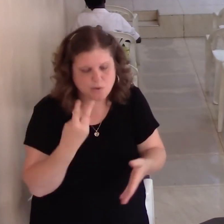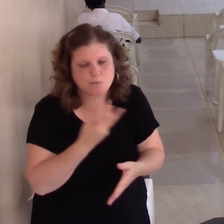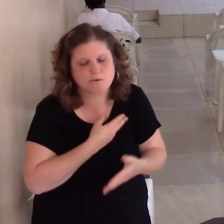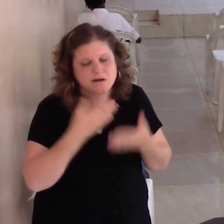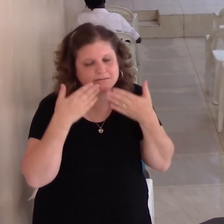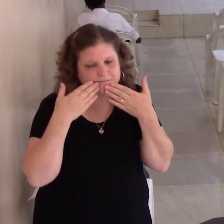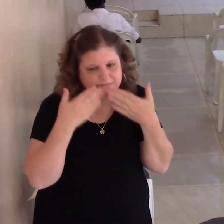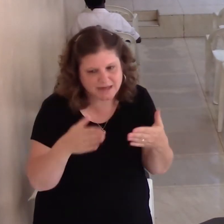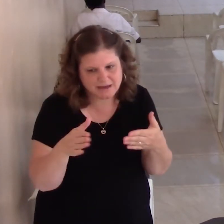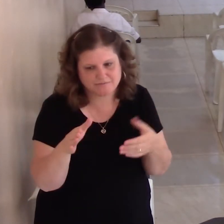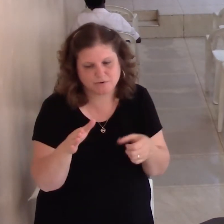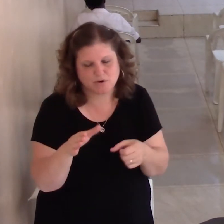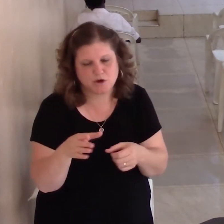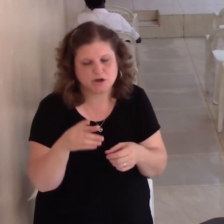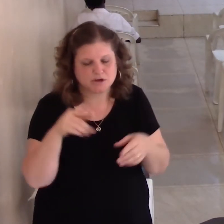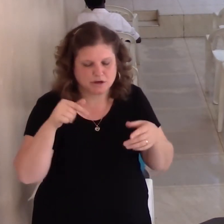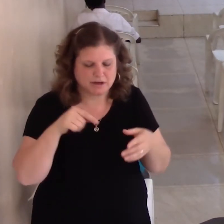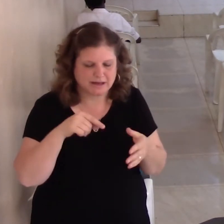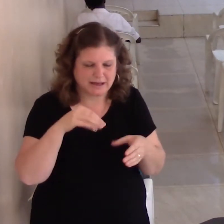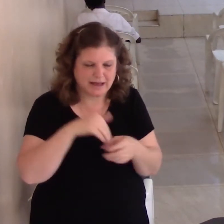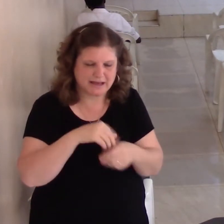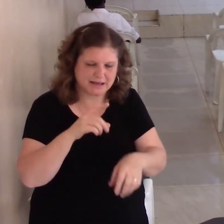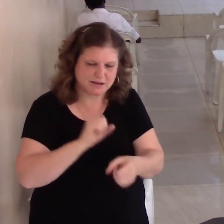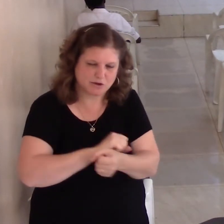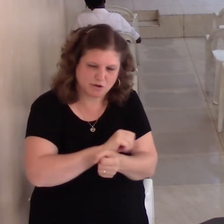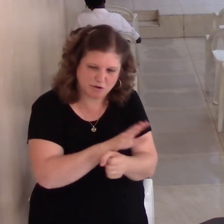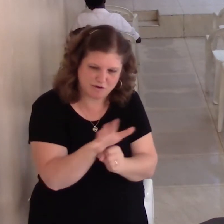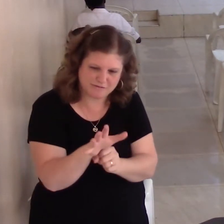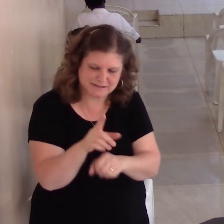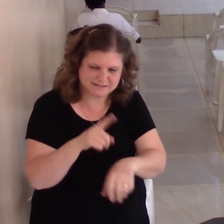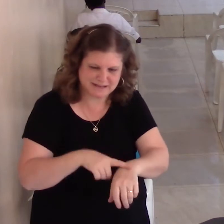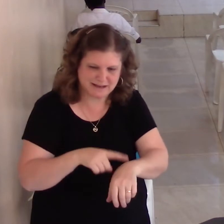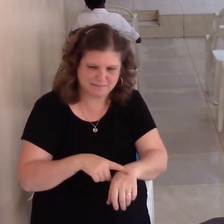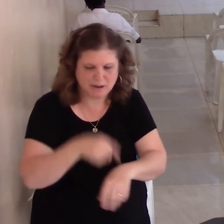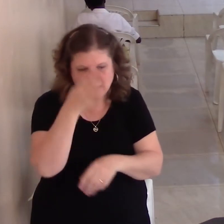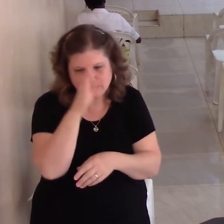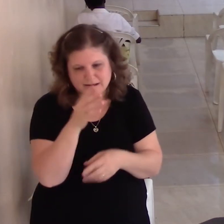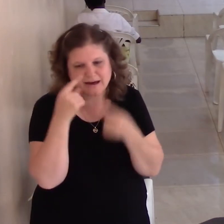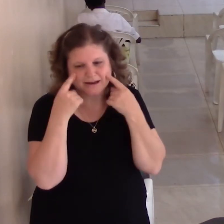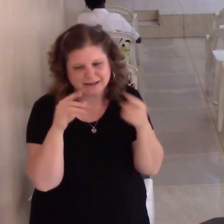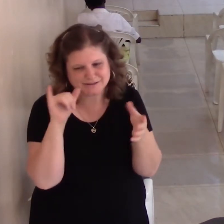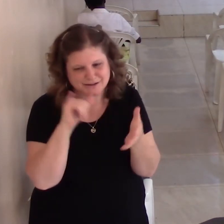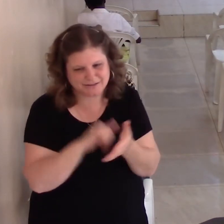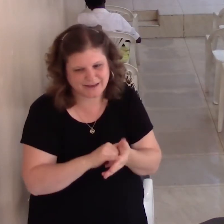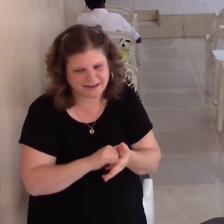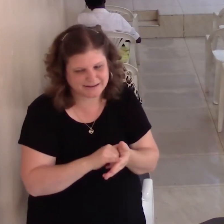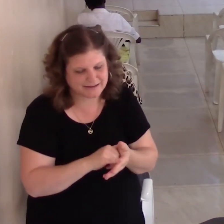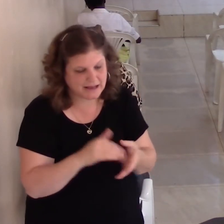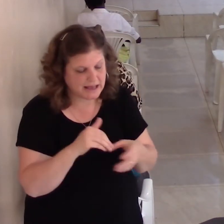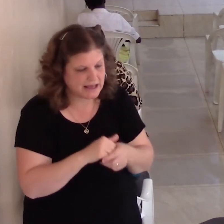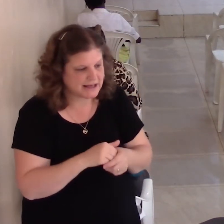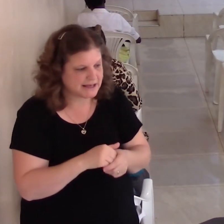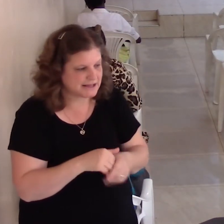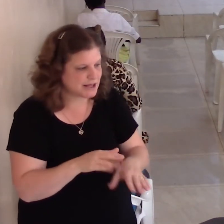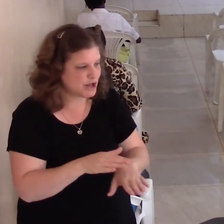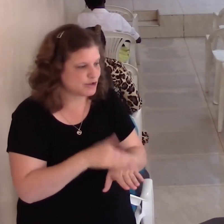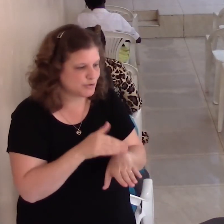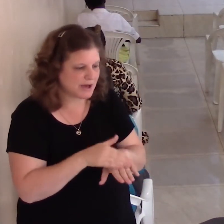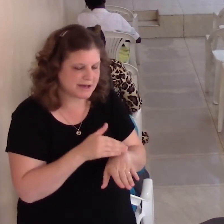the COVID period, God answered that. During the Uruguay service, my sermon